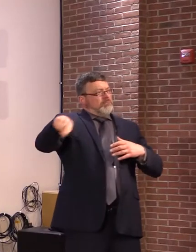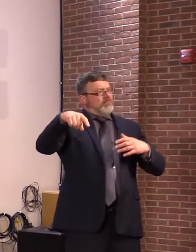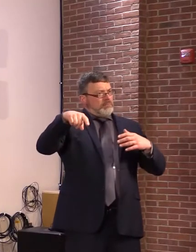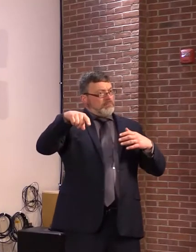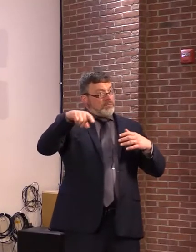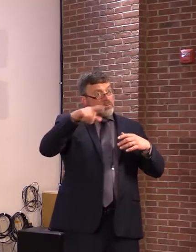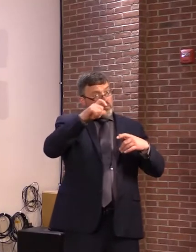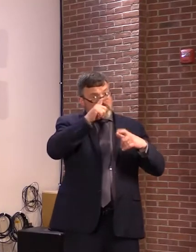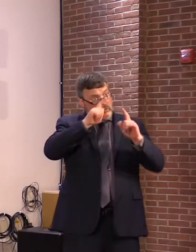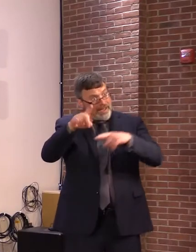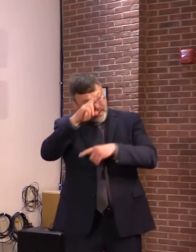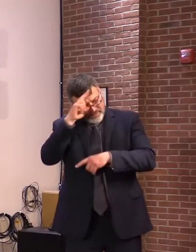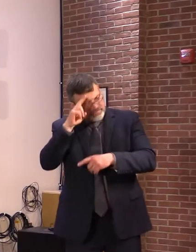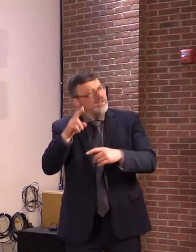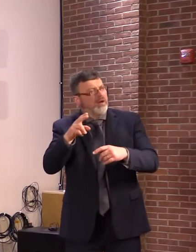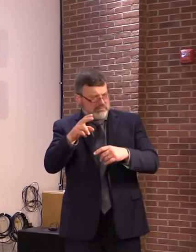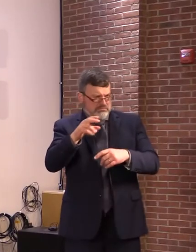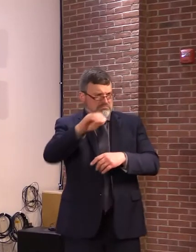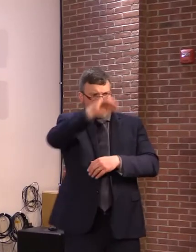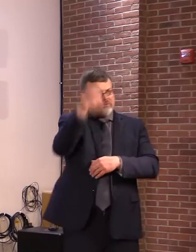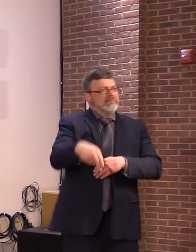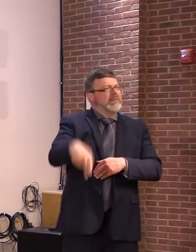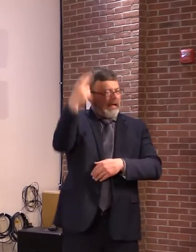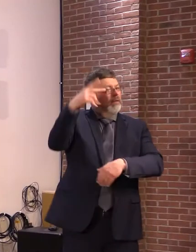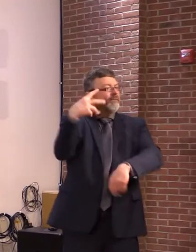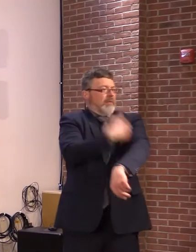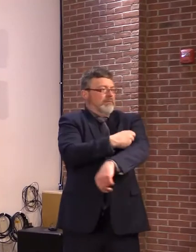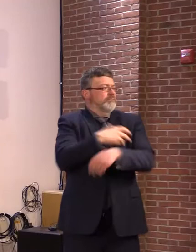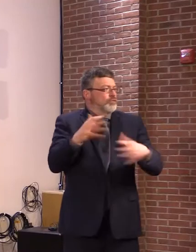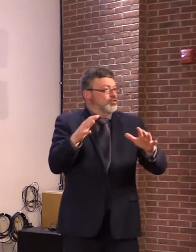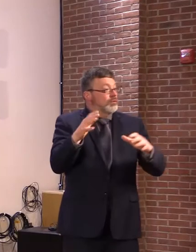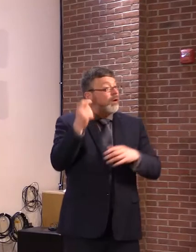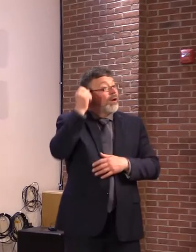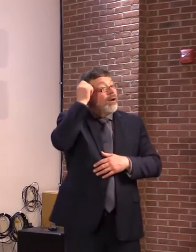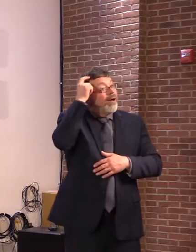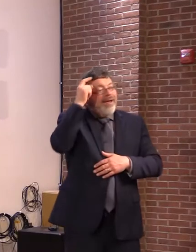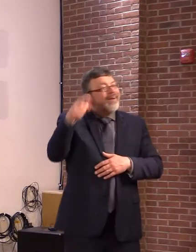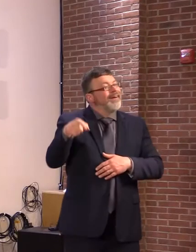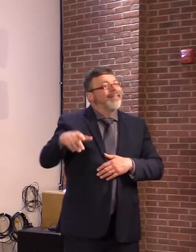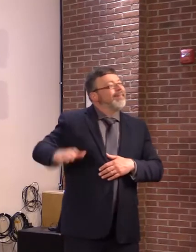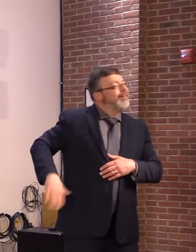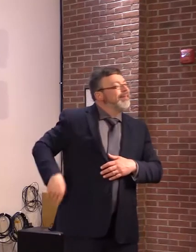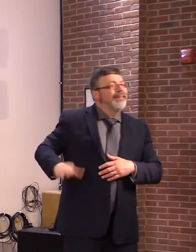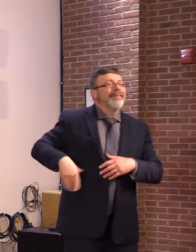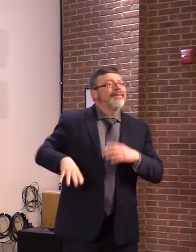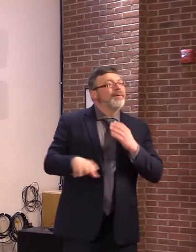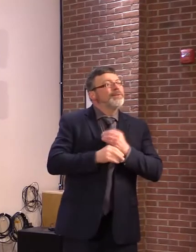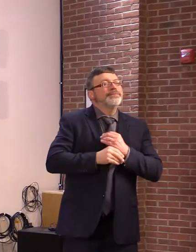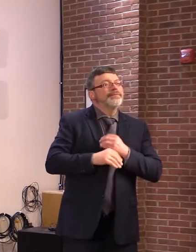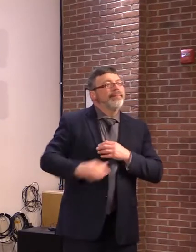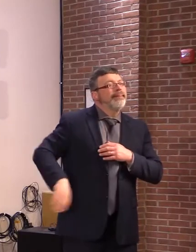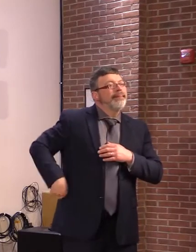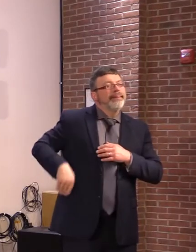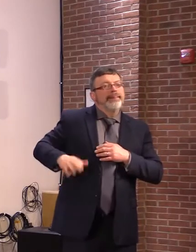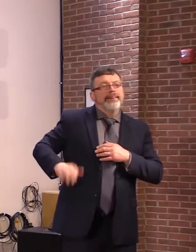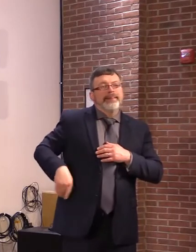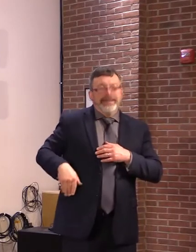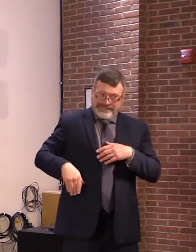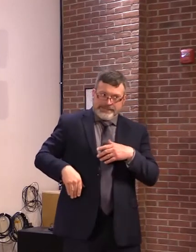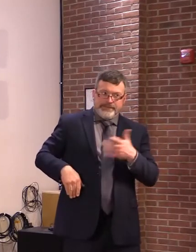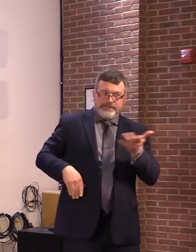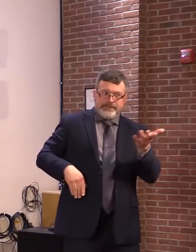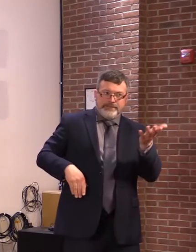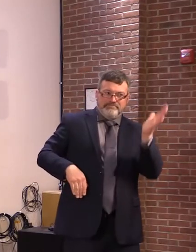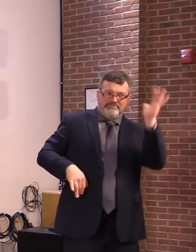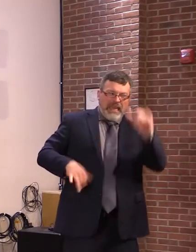a continuing trend and theme seems to be that they have also consistently failed to get at least one